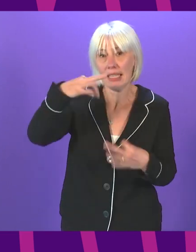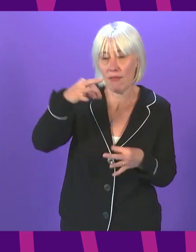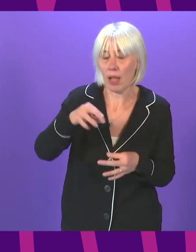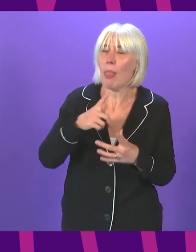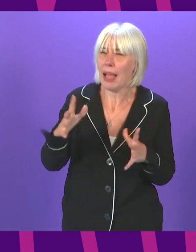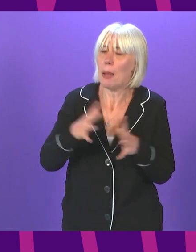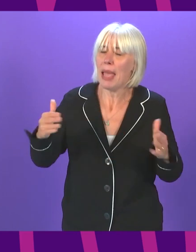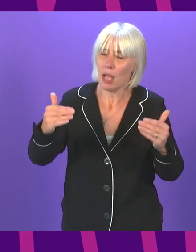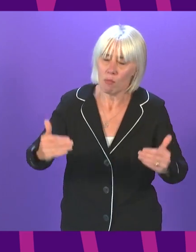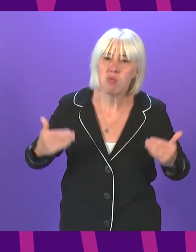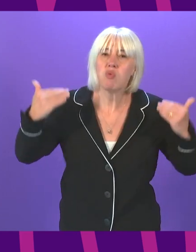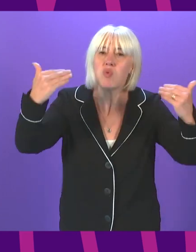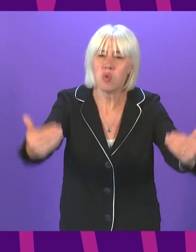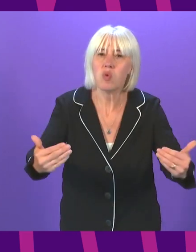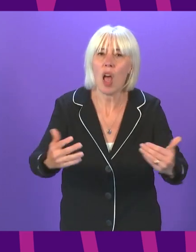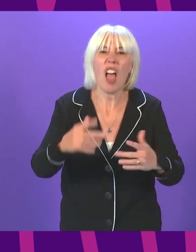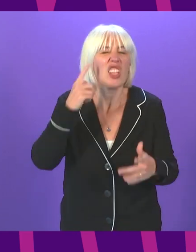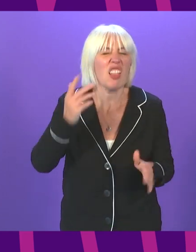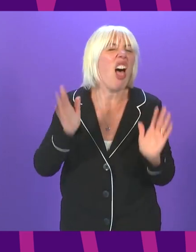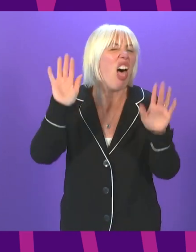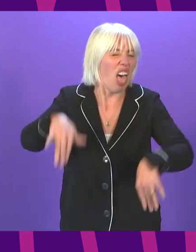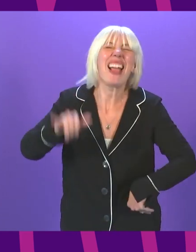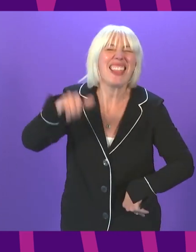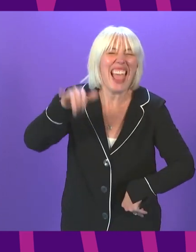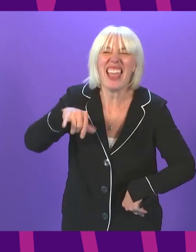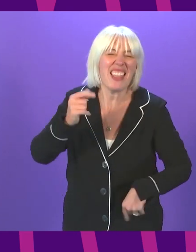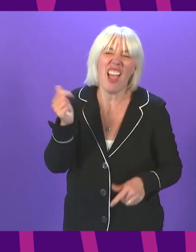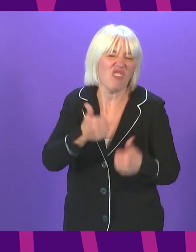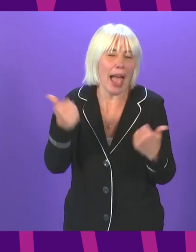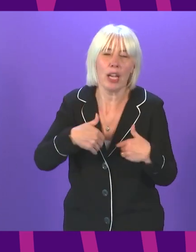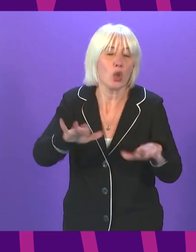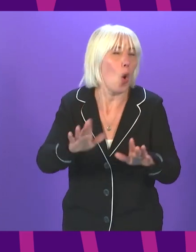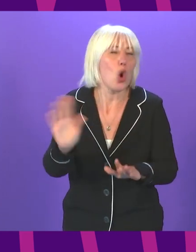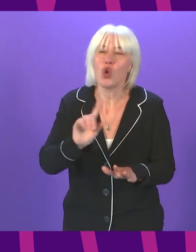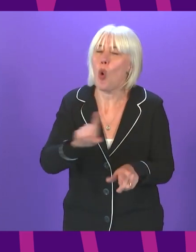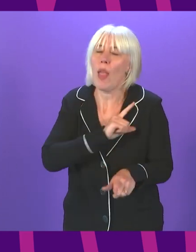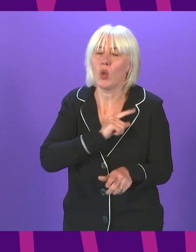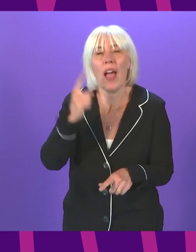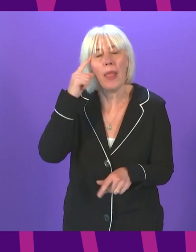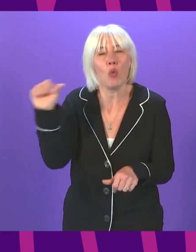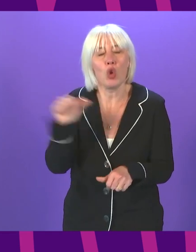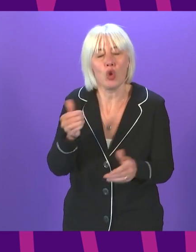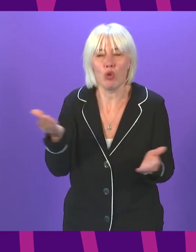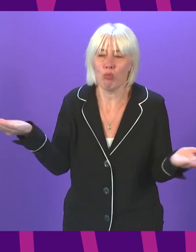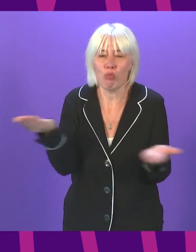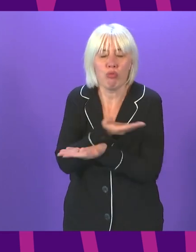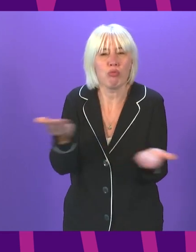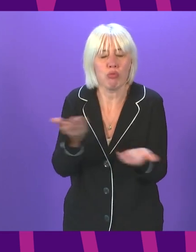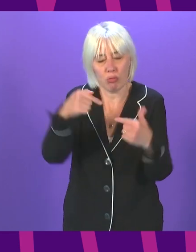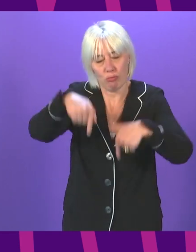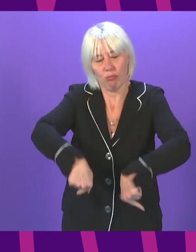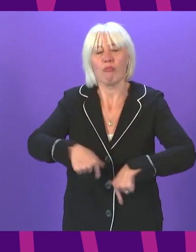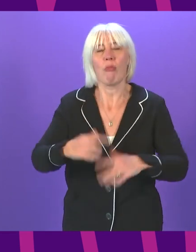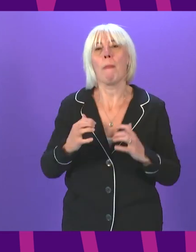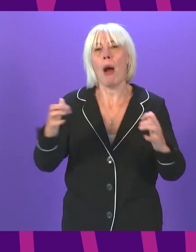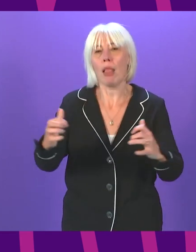move and not one we would ever take lightly. That is why I believe it should have parliamentary approval in advance. But it is worth stressing that although we have had